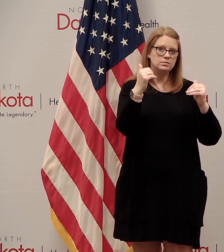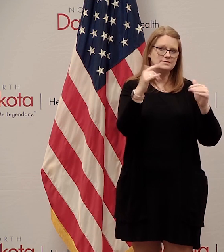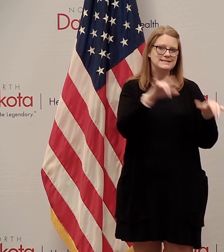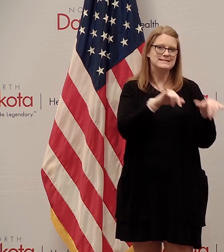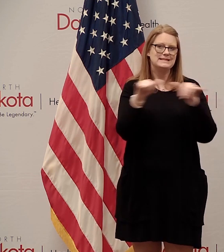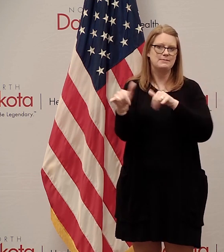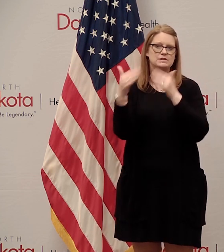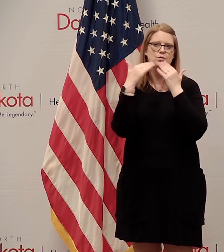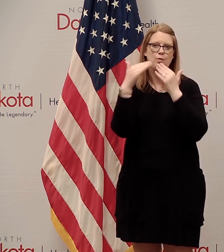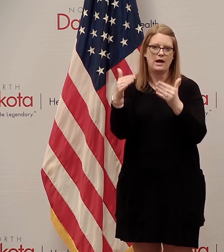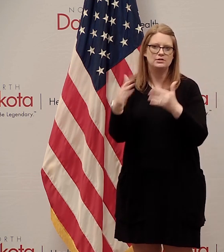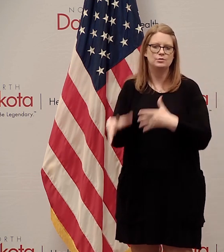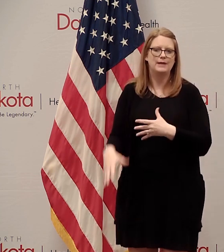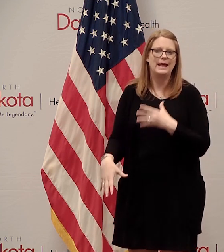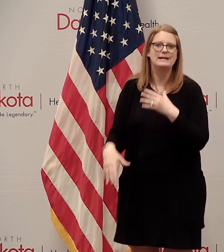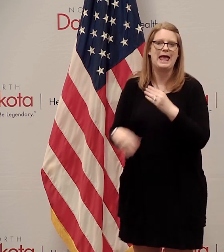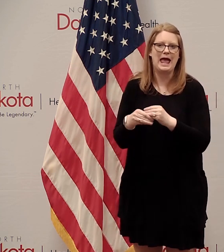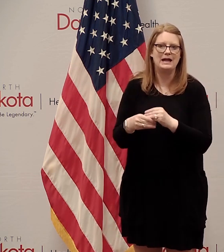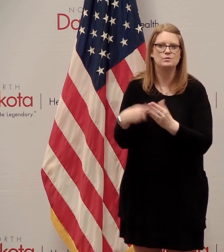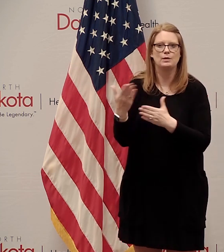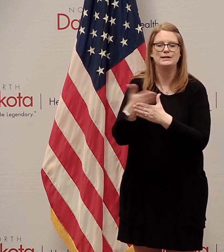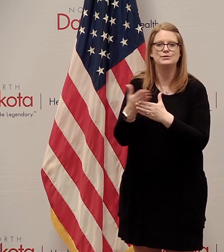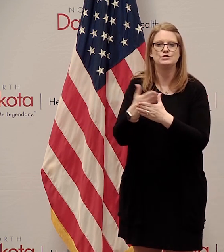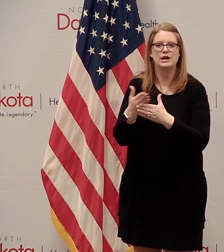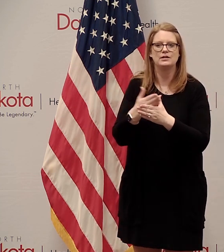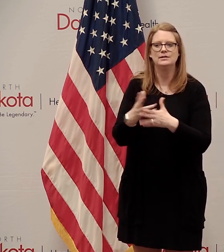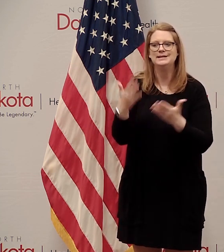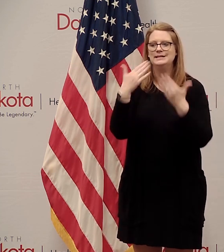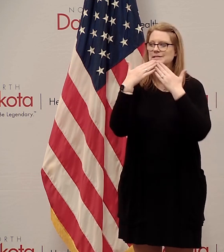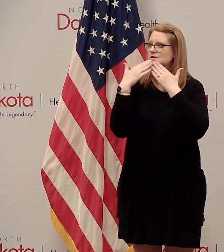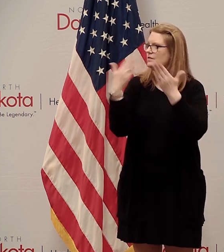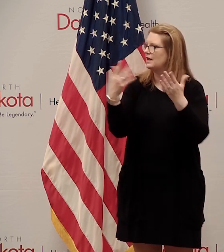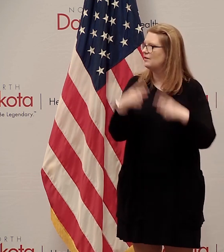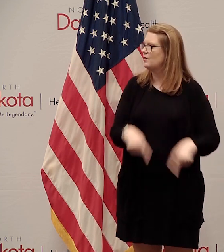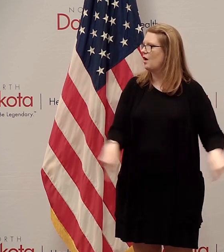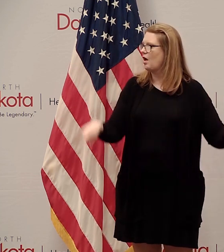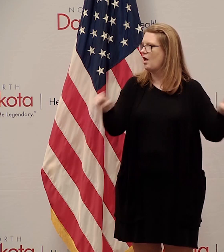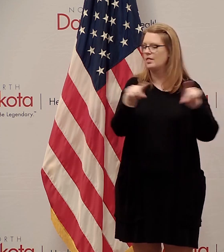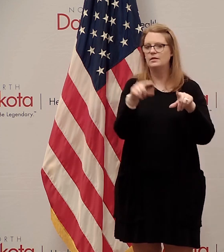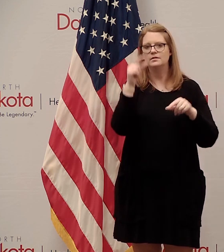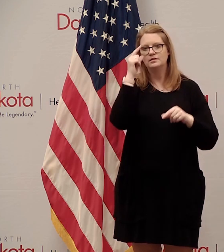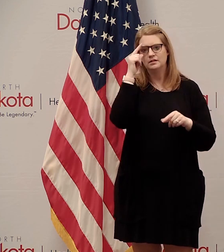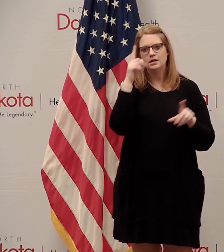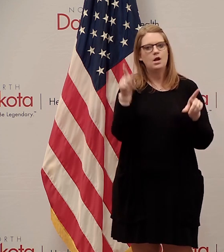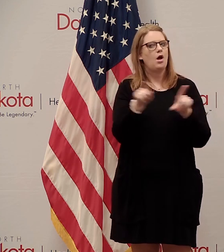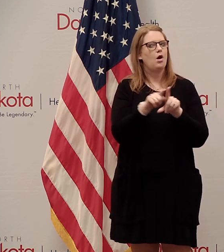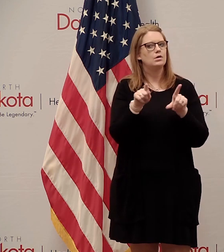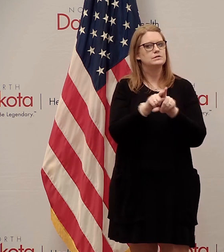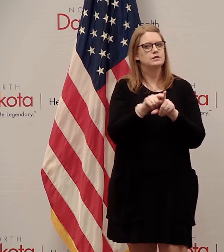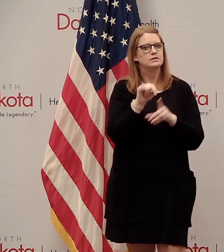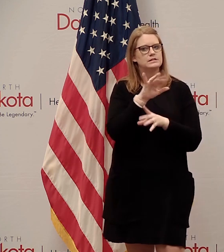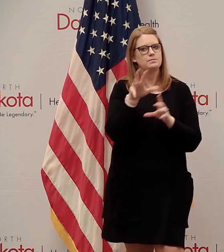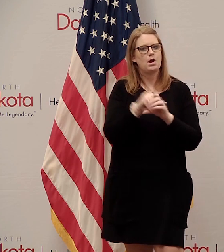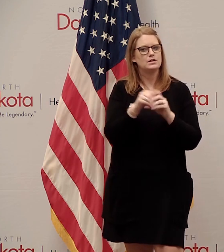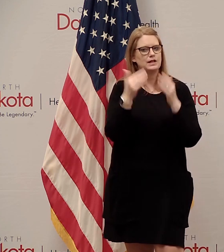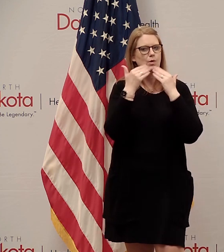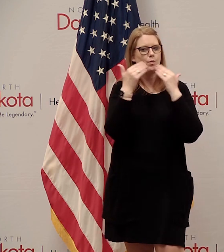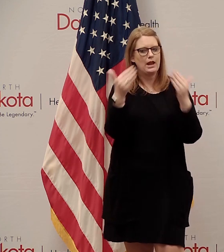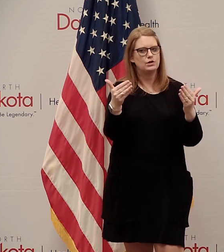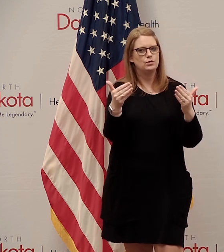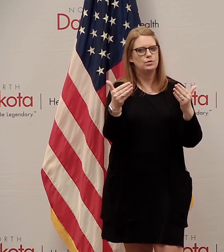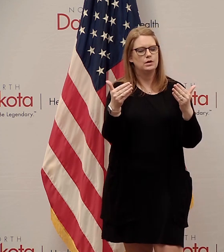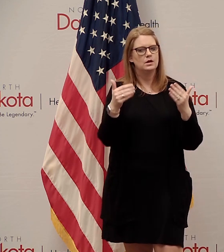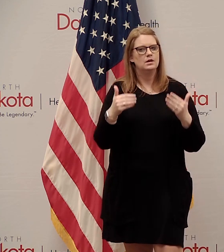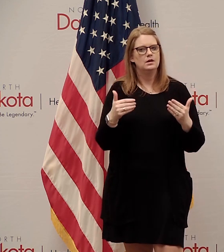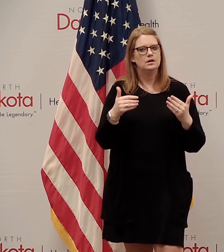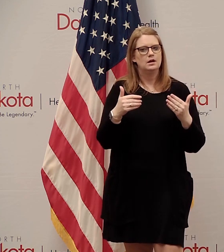And so thank you to make a wish for giving hope to all of these children. And I also want to say also as part of the gratitude section, I want to